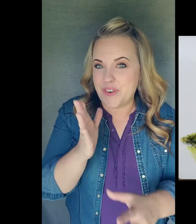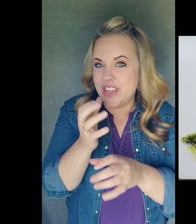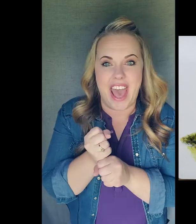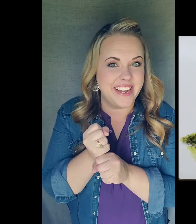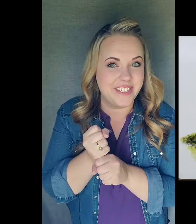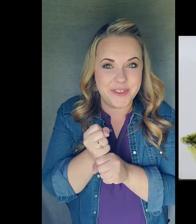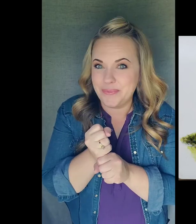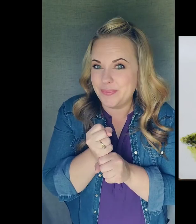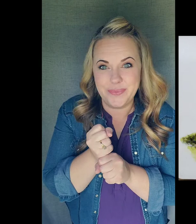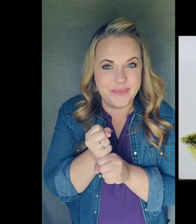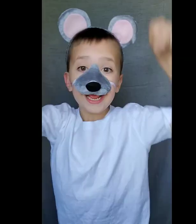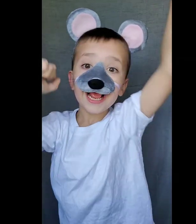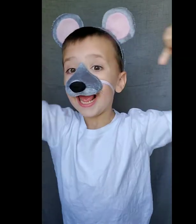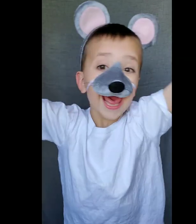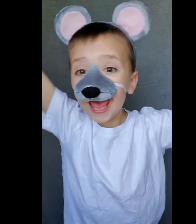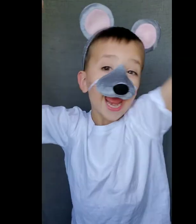get. good. Good for you.